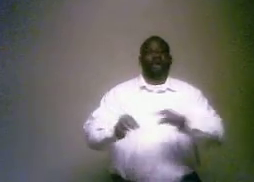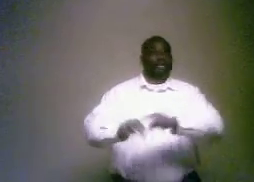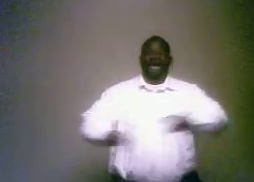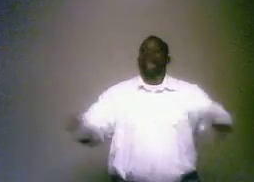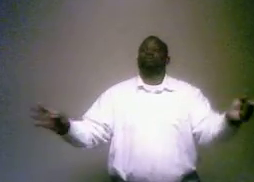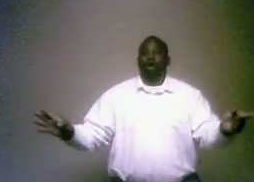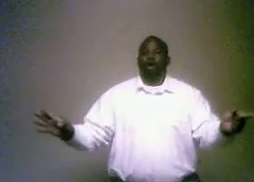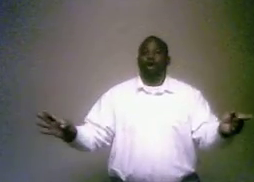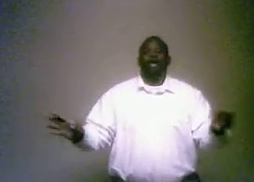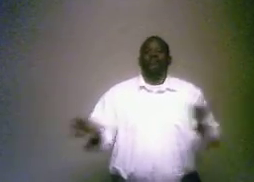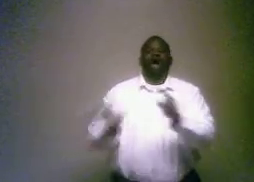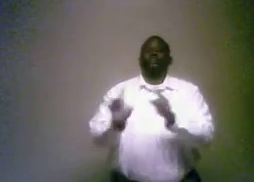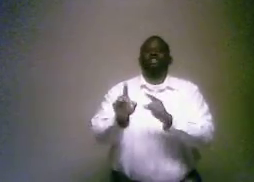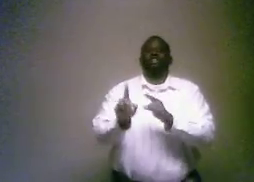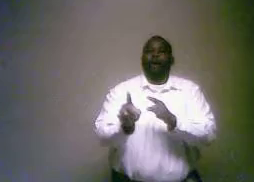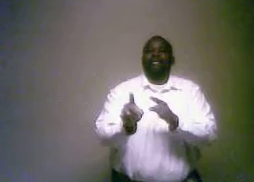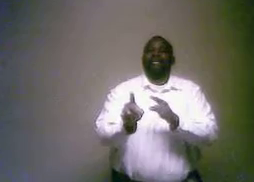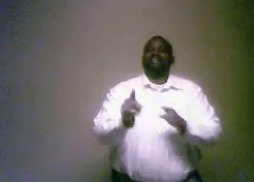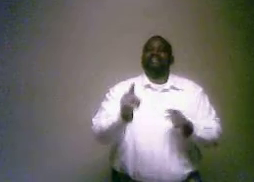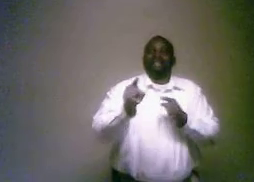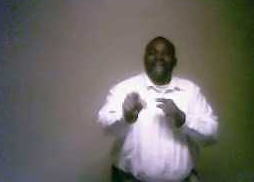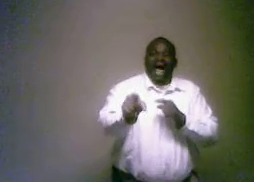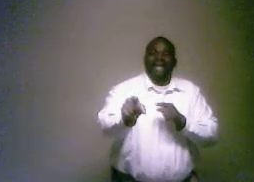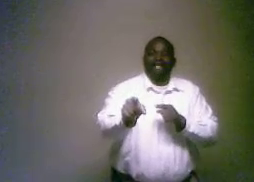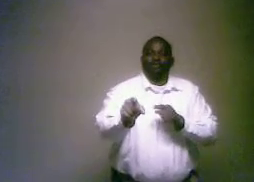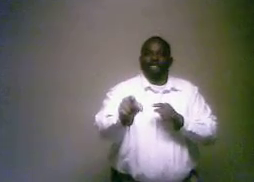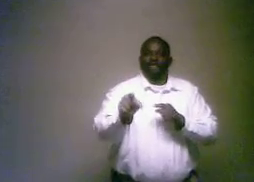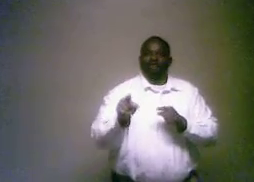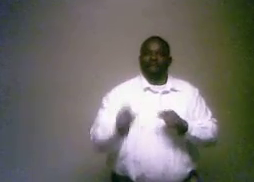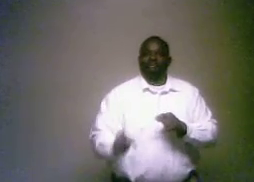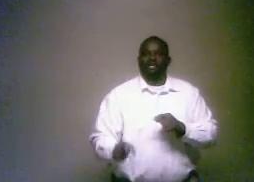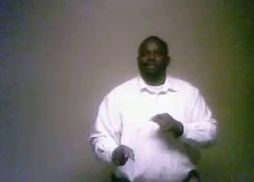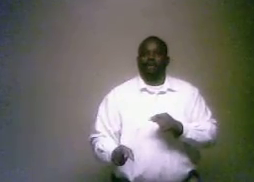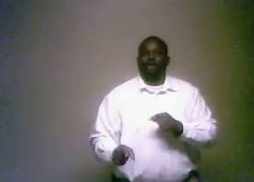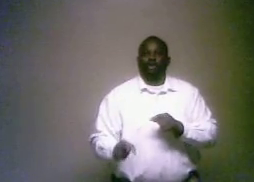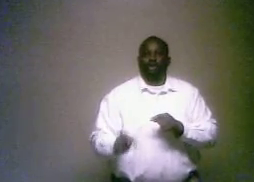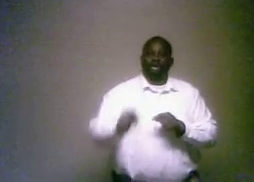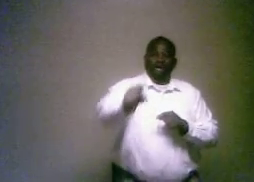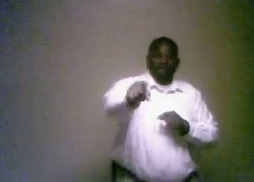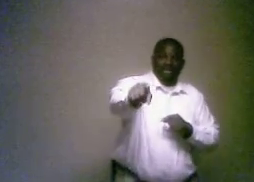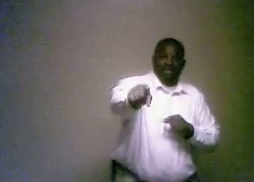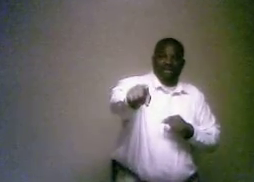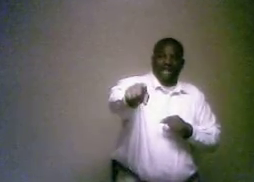Christ, got it wrong. The 120 did not receive the baptism of the Holy ghost. It was just the disciples.